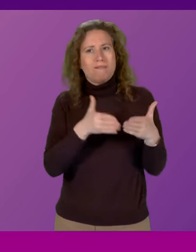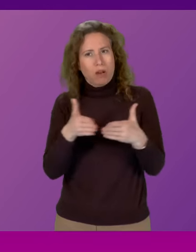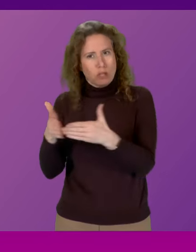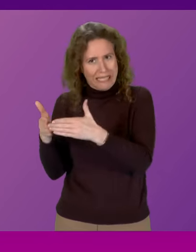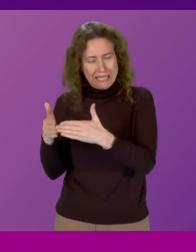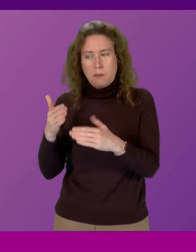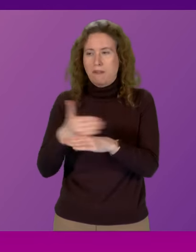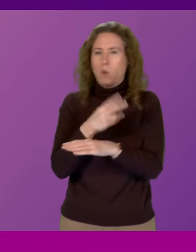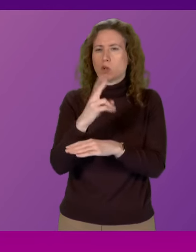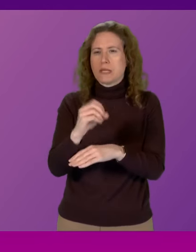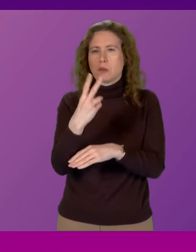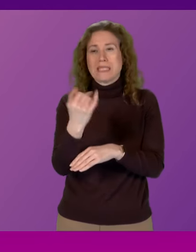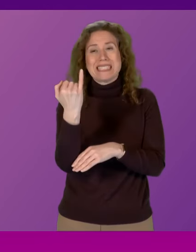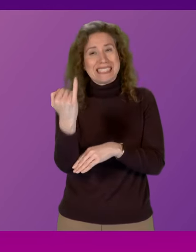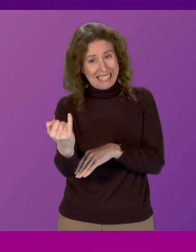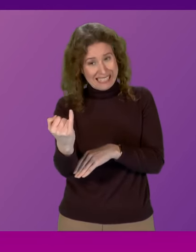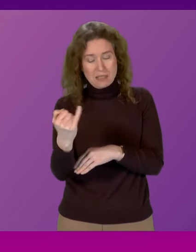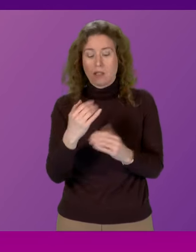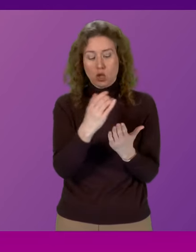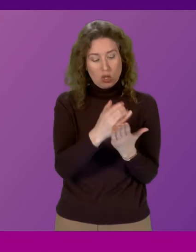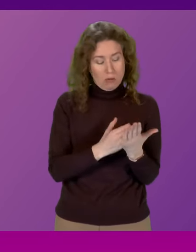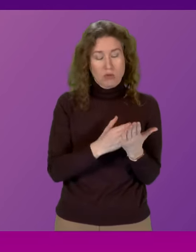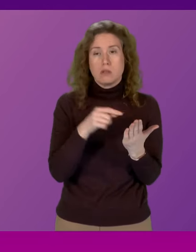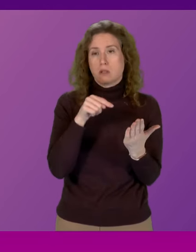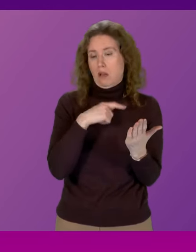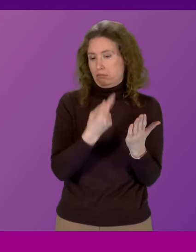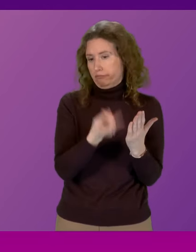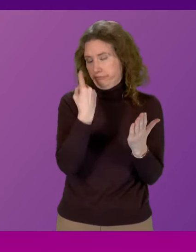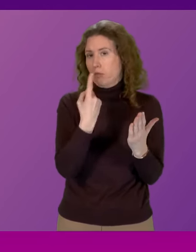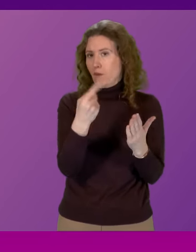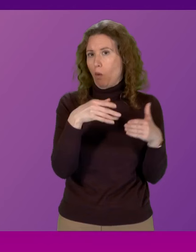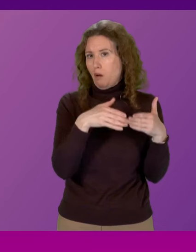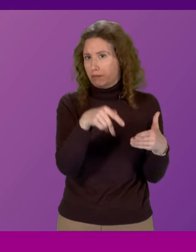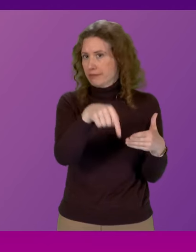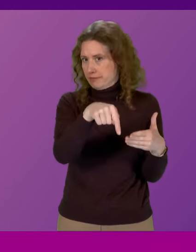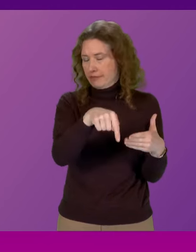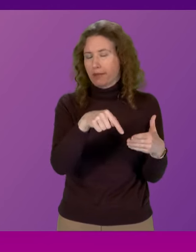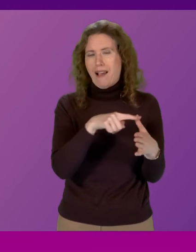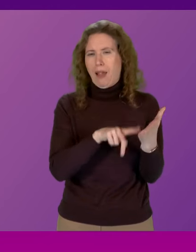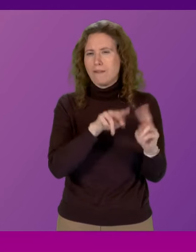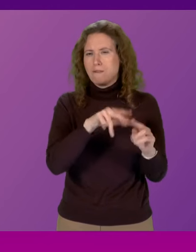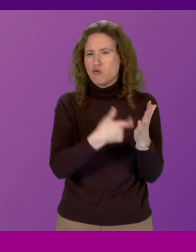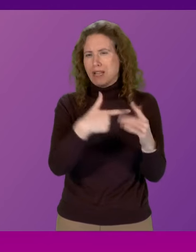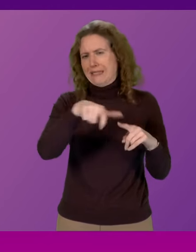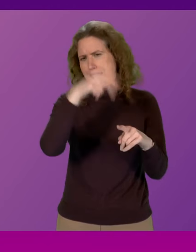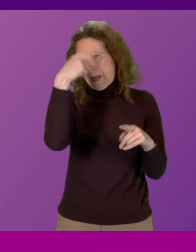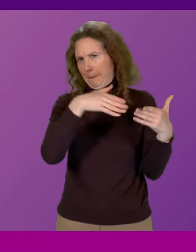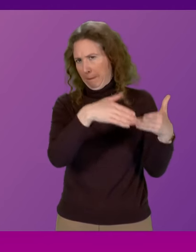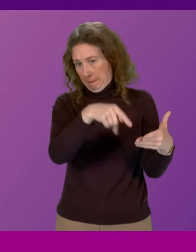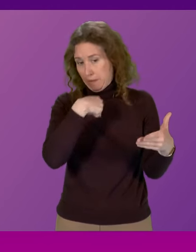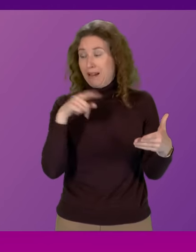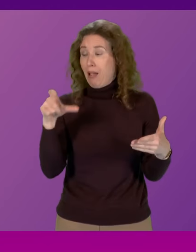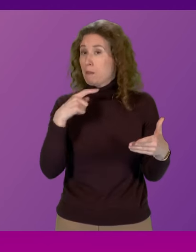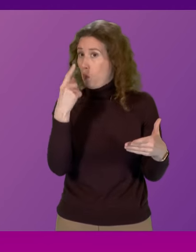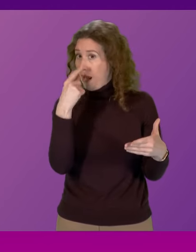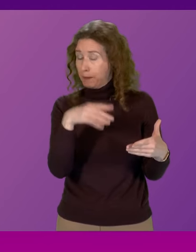2026 the charter of the MV Alfred is a further example of this and CalMAC were able to redeploy her last weekend to pick